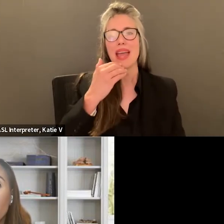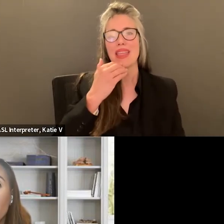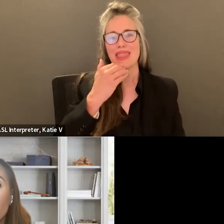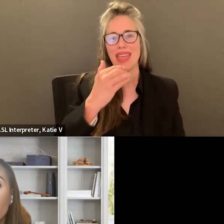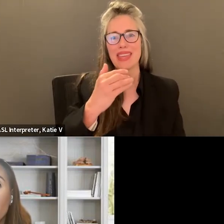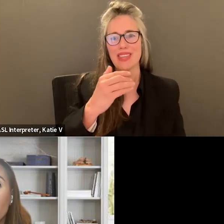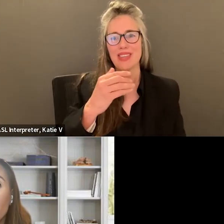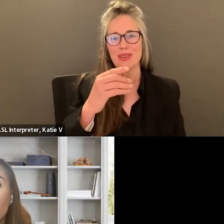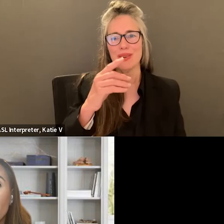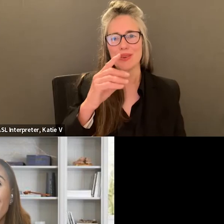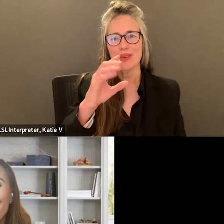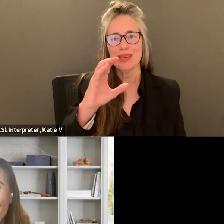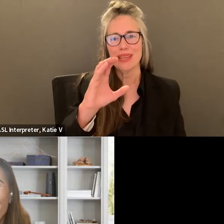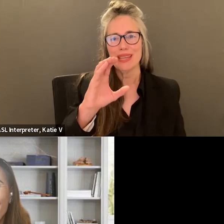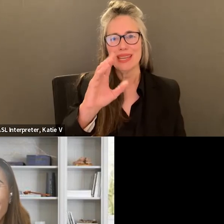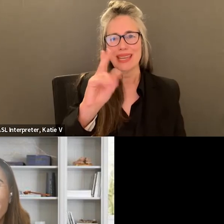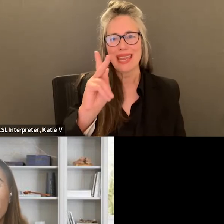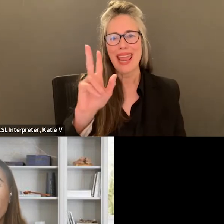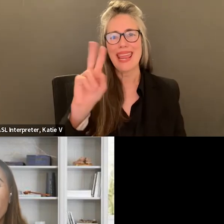your partnership, also.